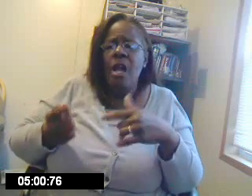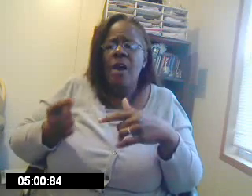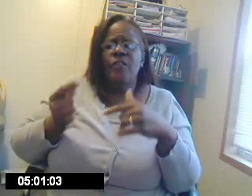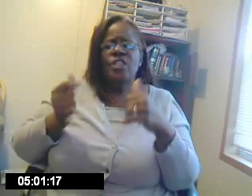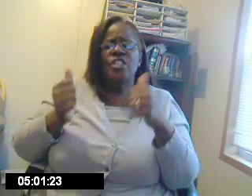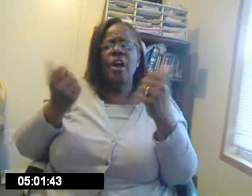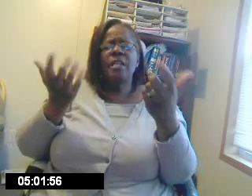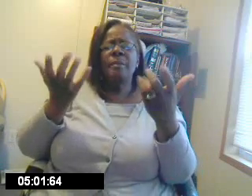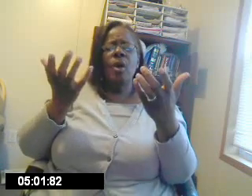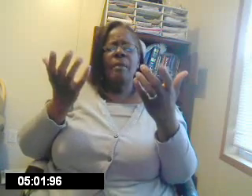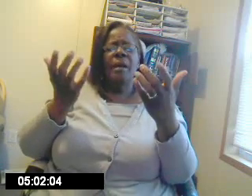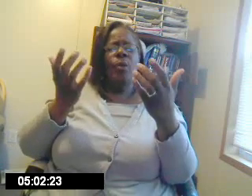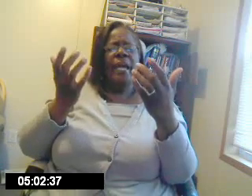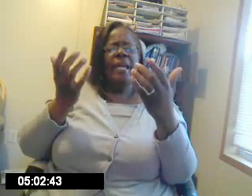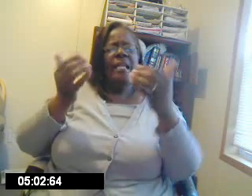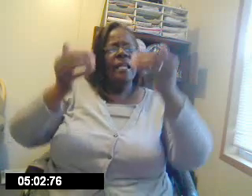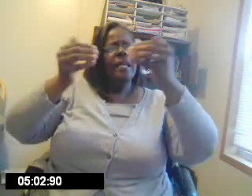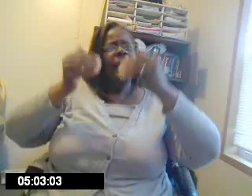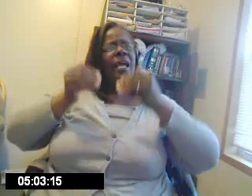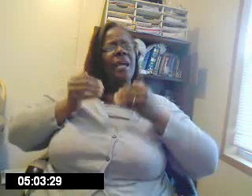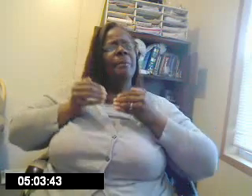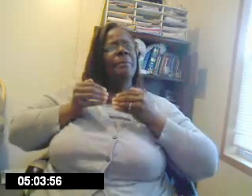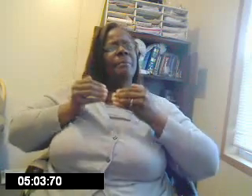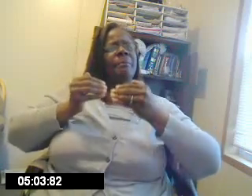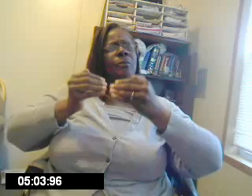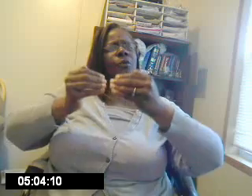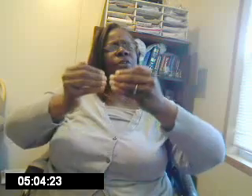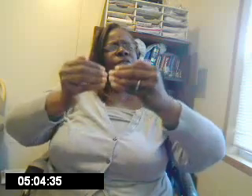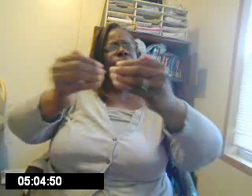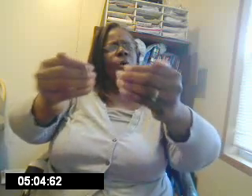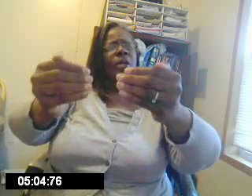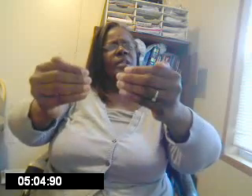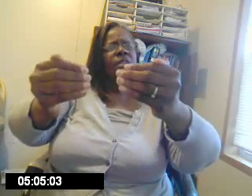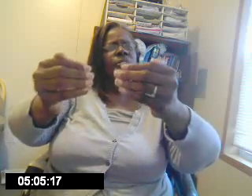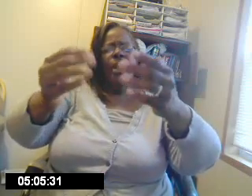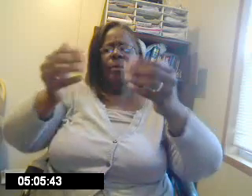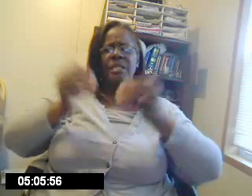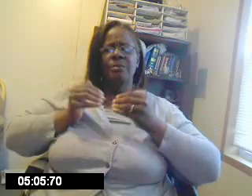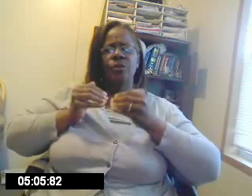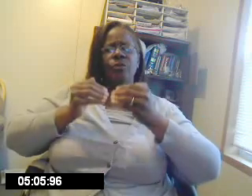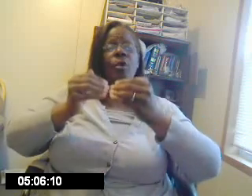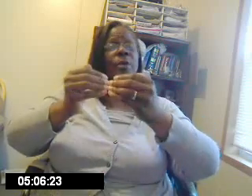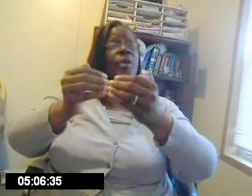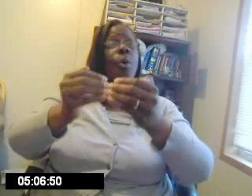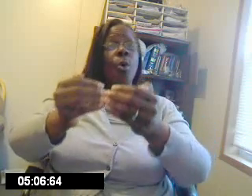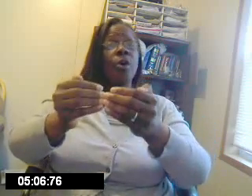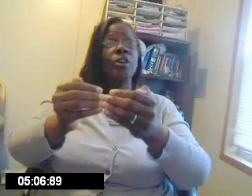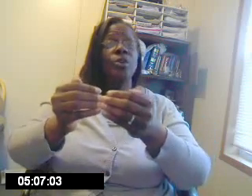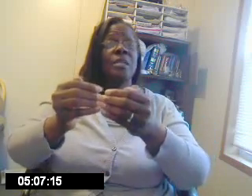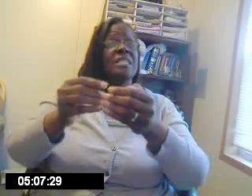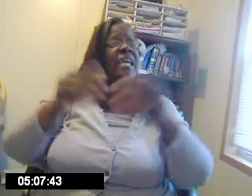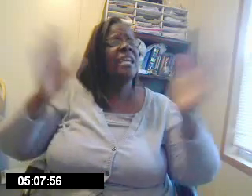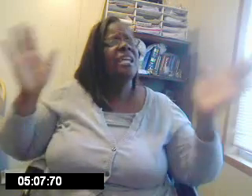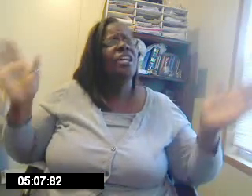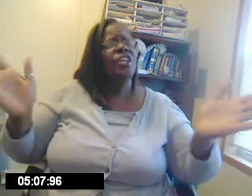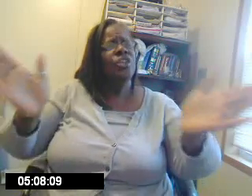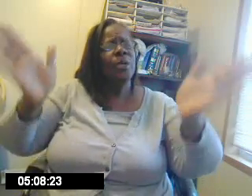For waking morning. starting me on my way. Moving forward. You helped me to move forward. Or you can say you